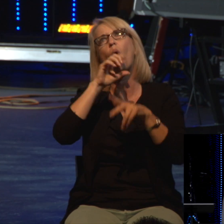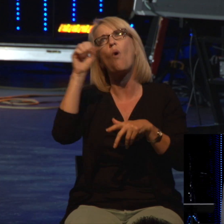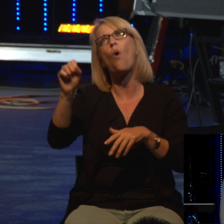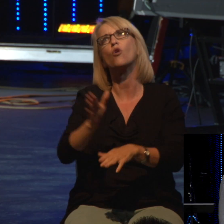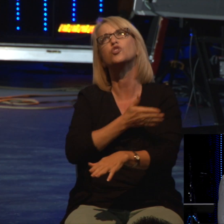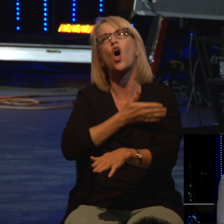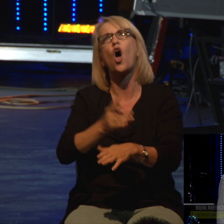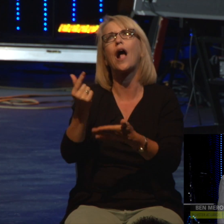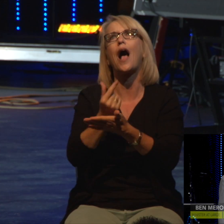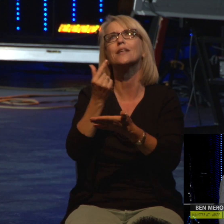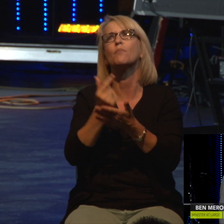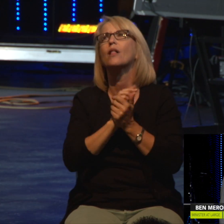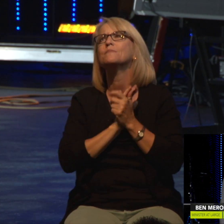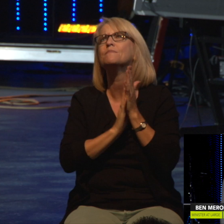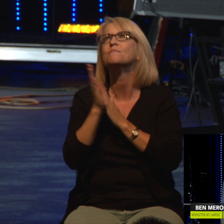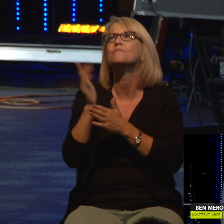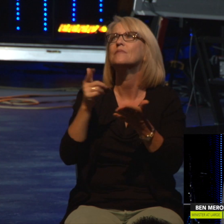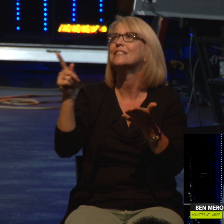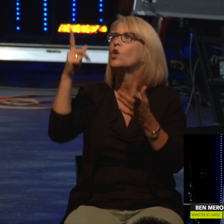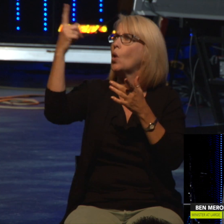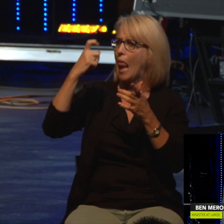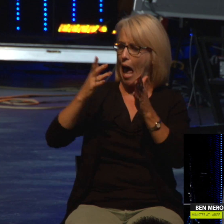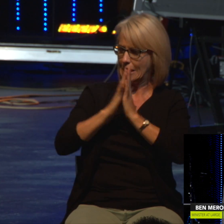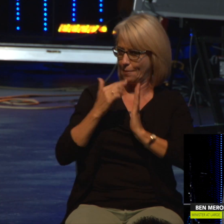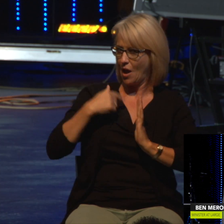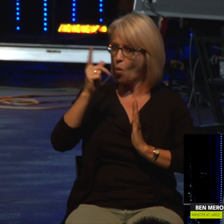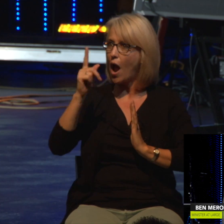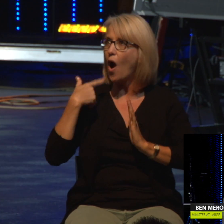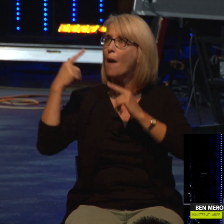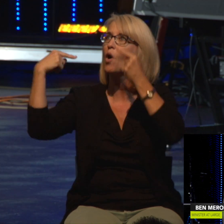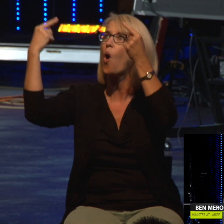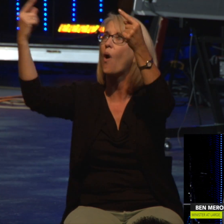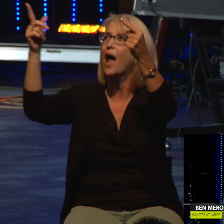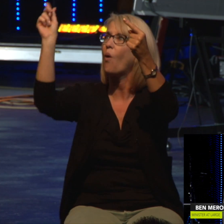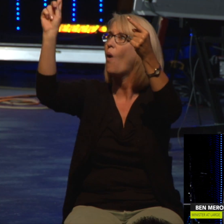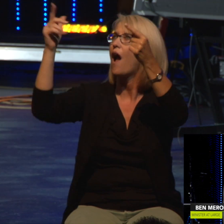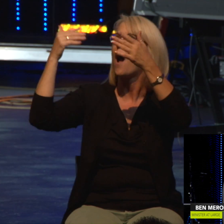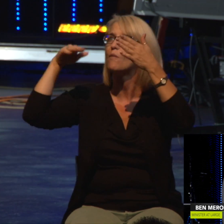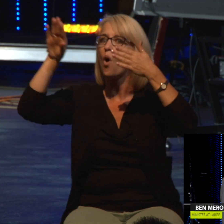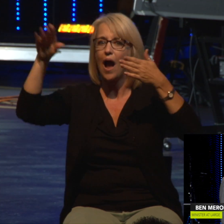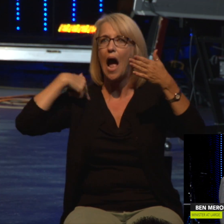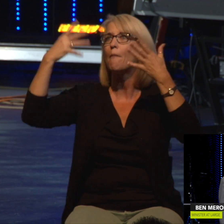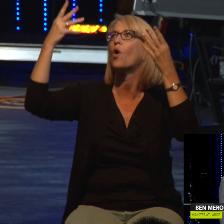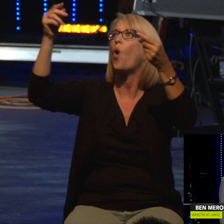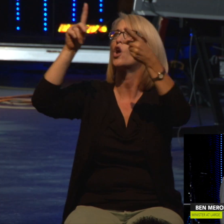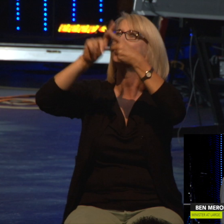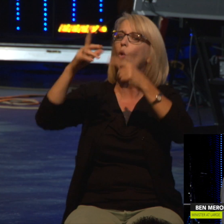this one says, you may ask me where I'm headed. You may ask me where I'm bound. I'm going to a country across the sea,